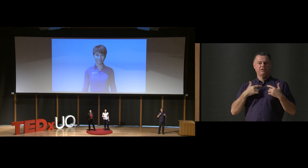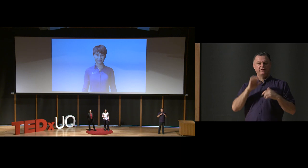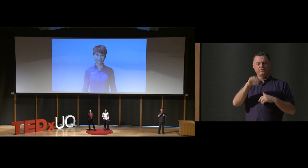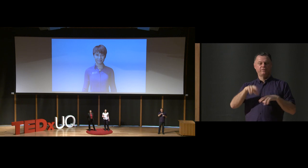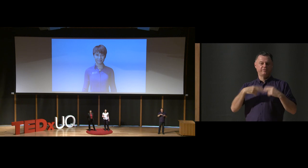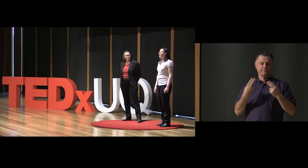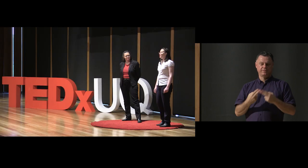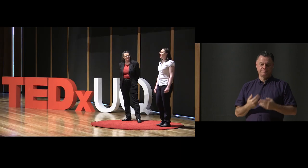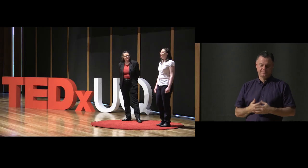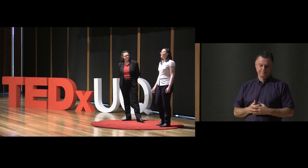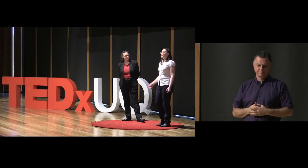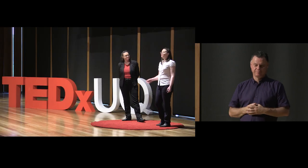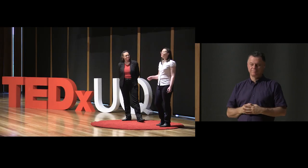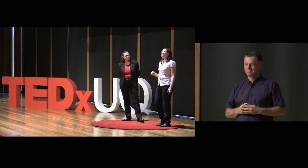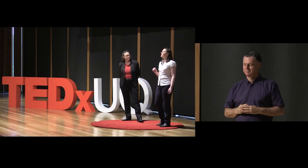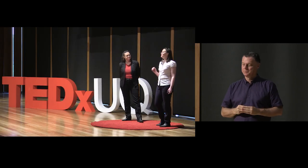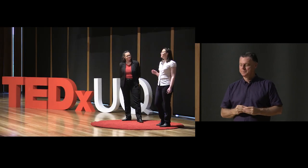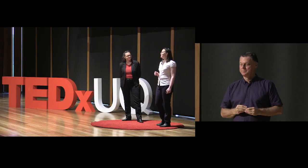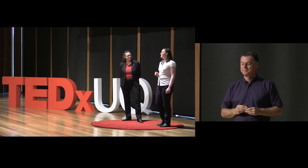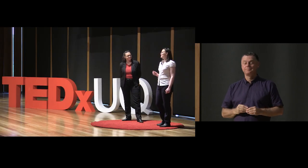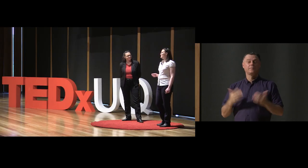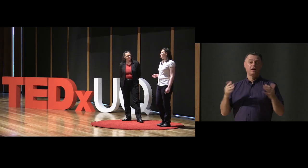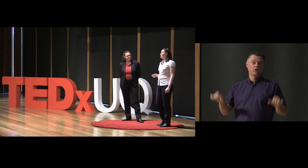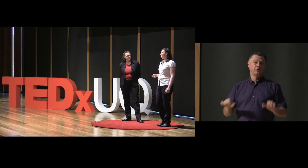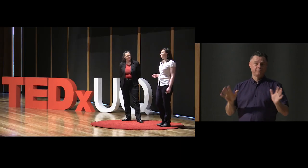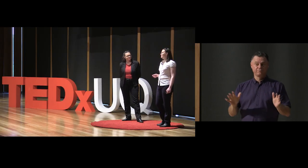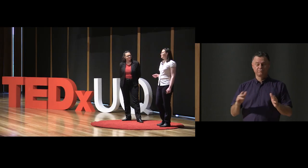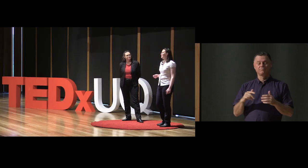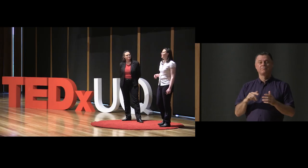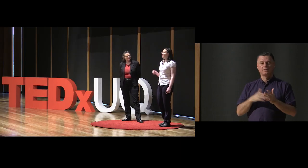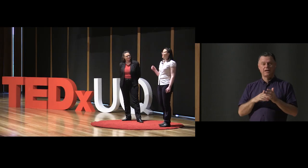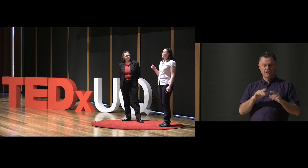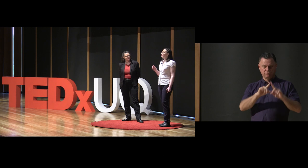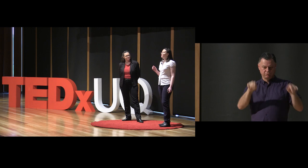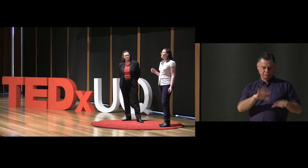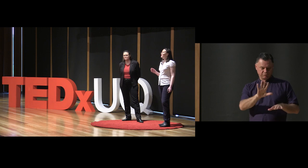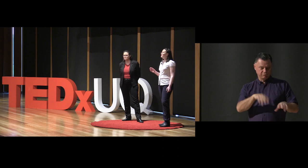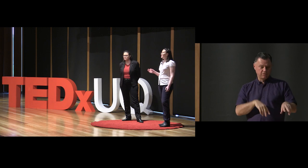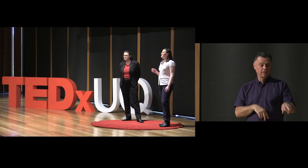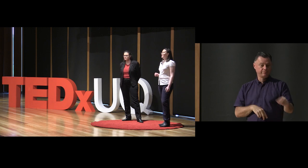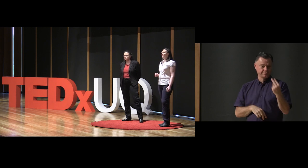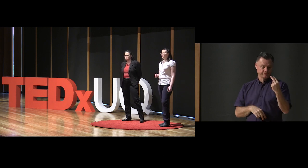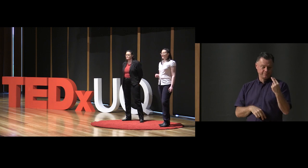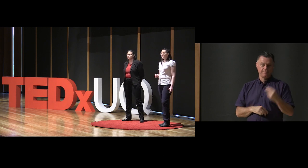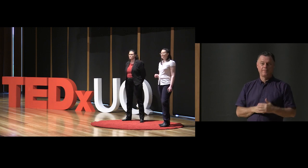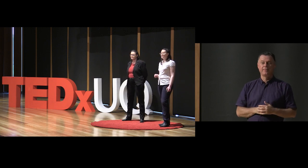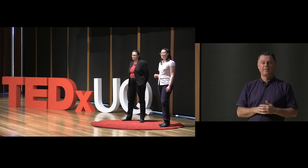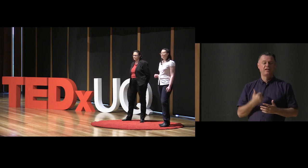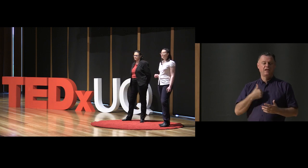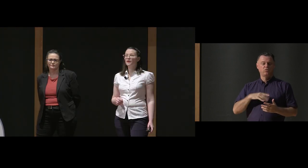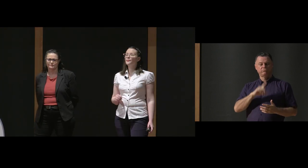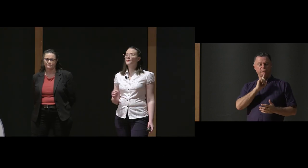their family. Okay. So, you've gotten the device's attention. You then get to sign your command.